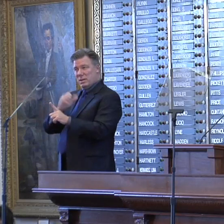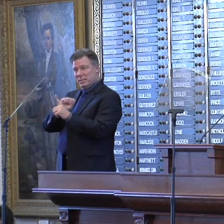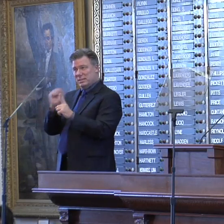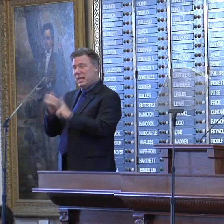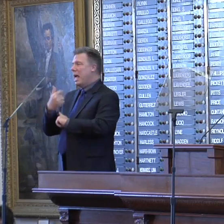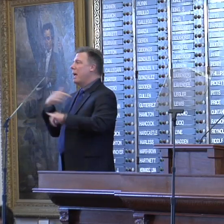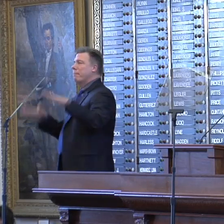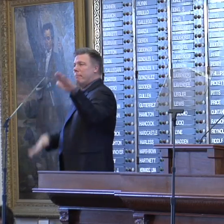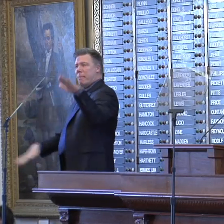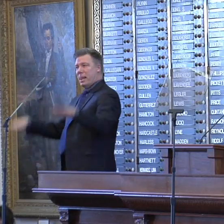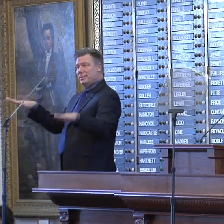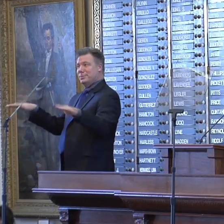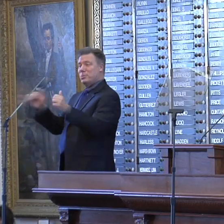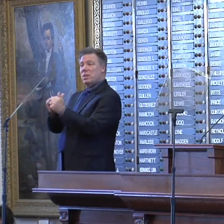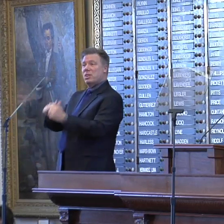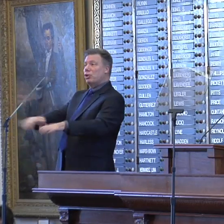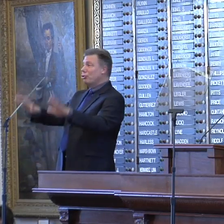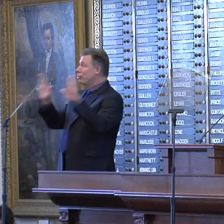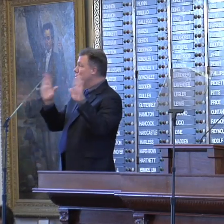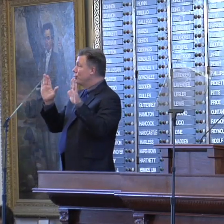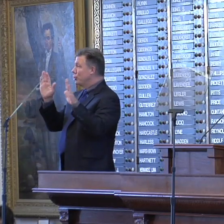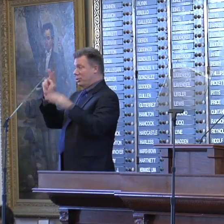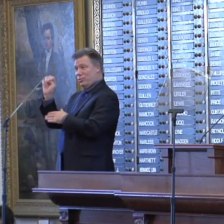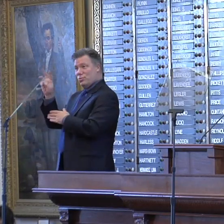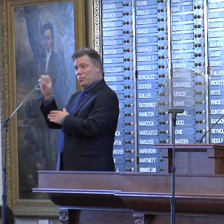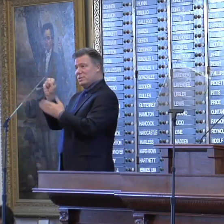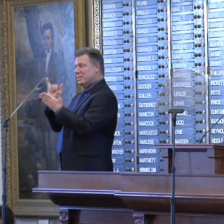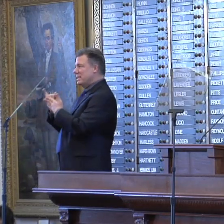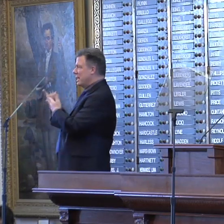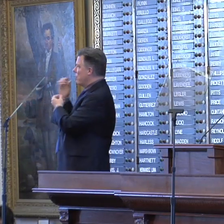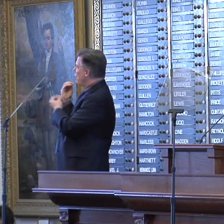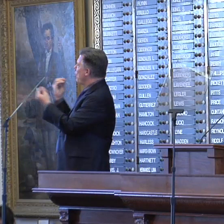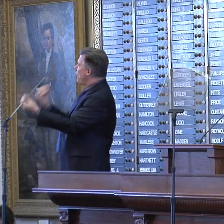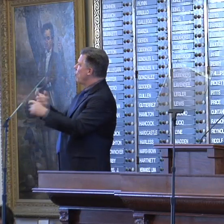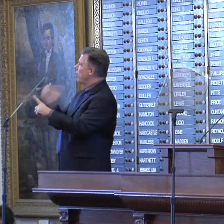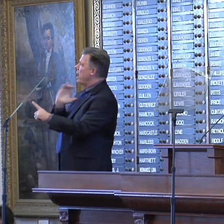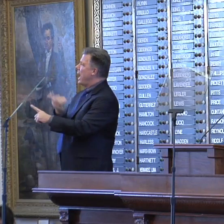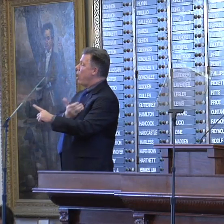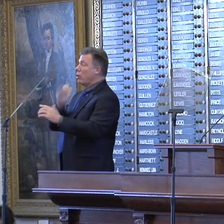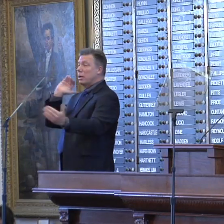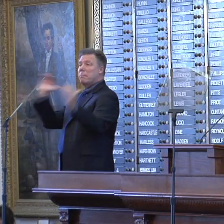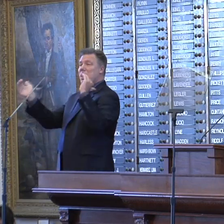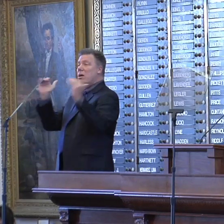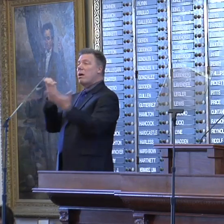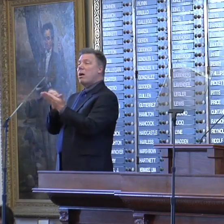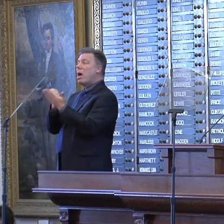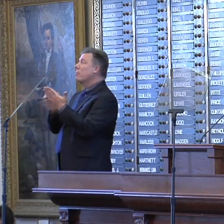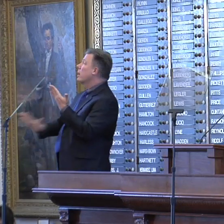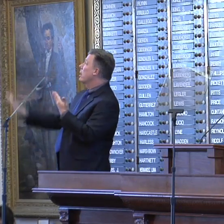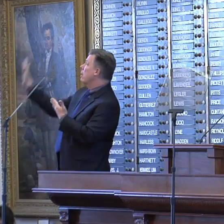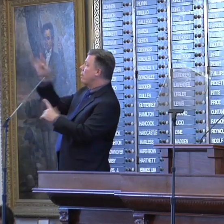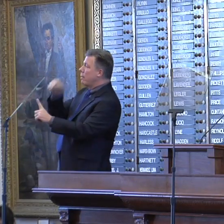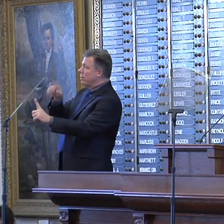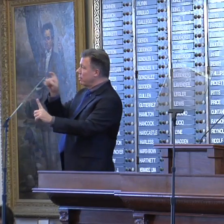pessimism with some good news that continues to flow from our comparatively strong economy. You know, have the